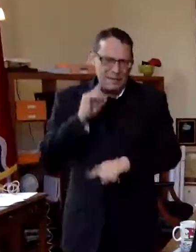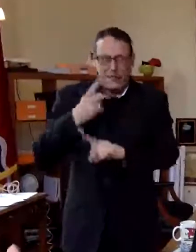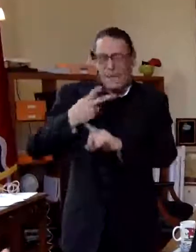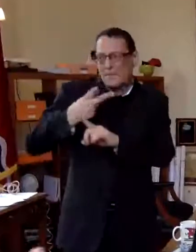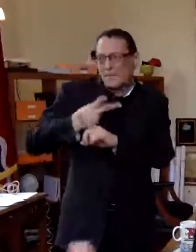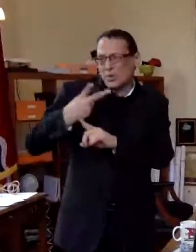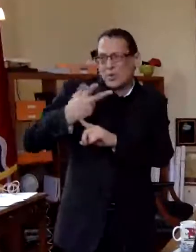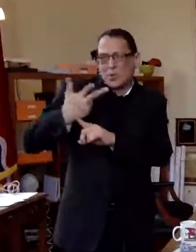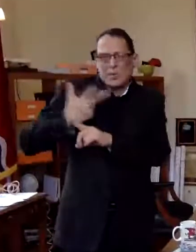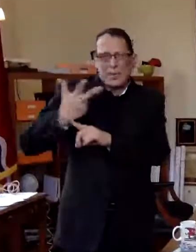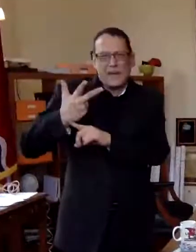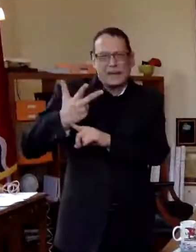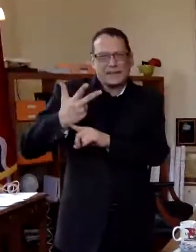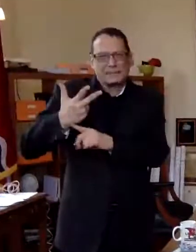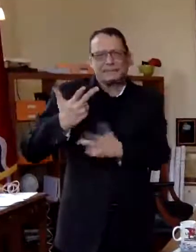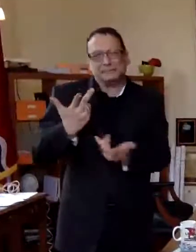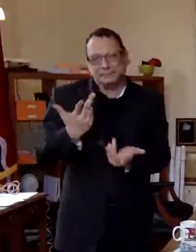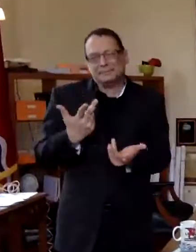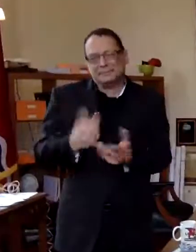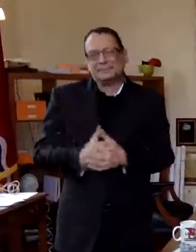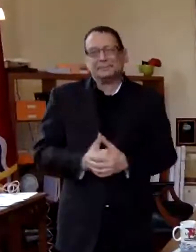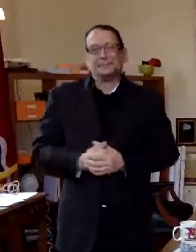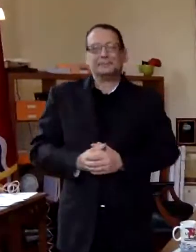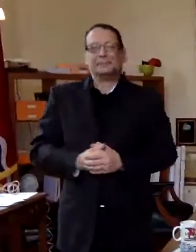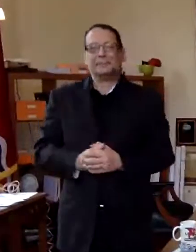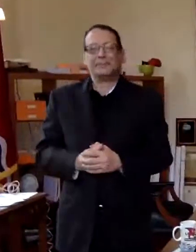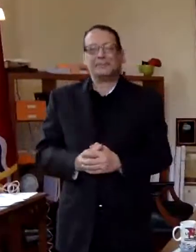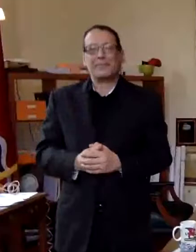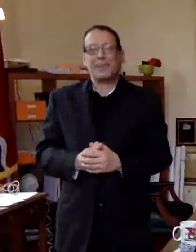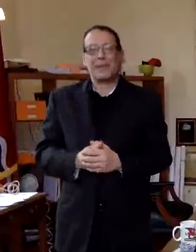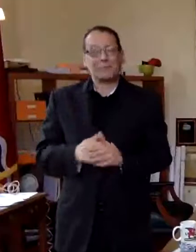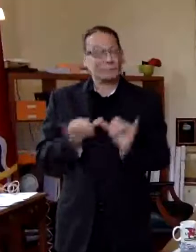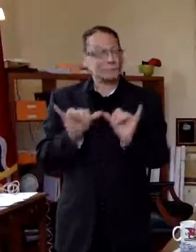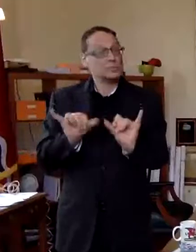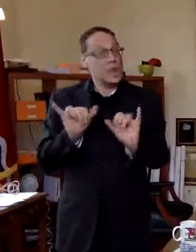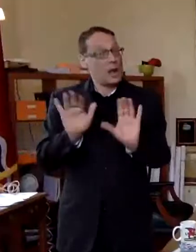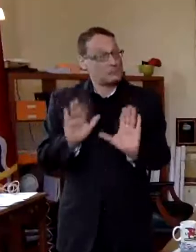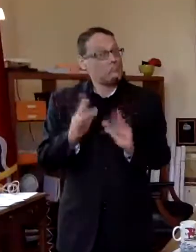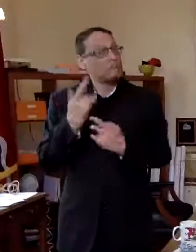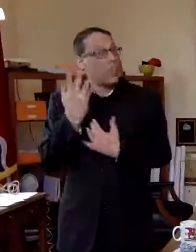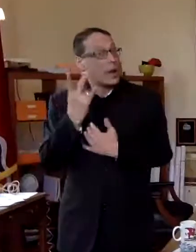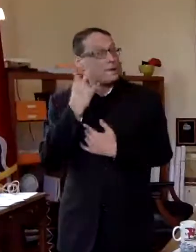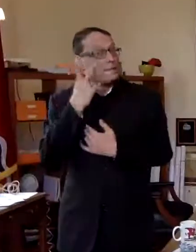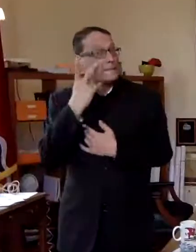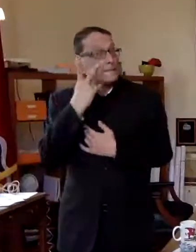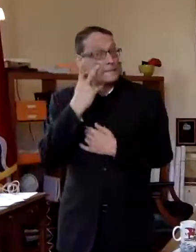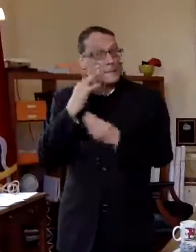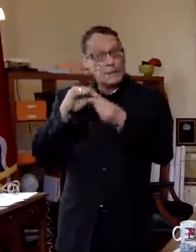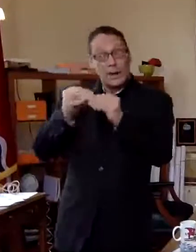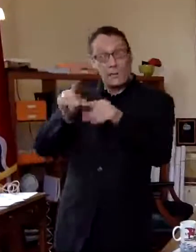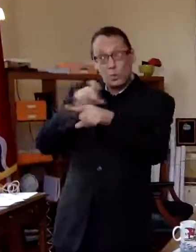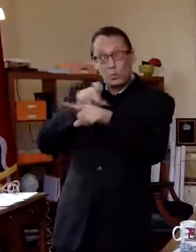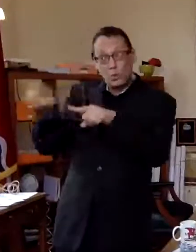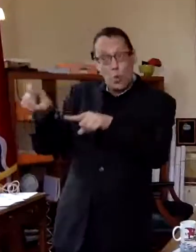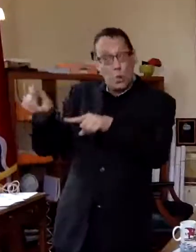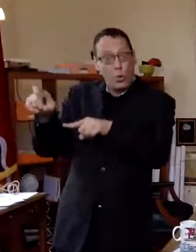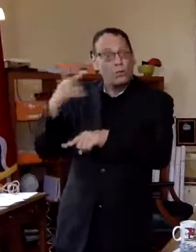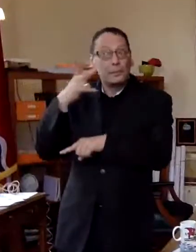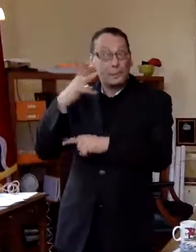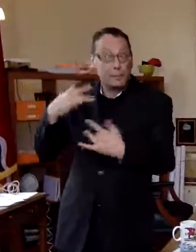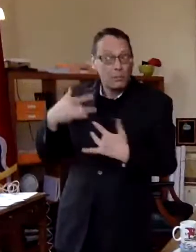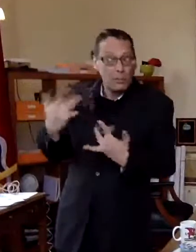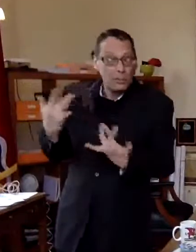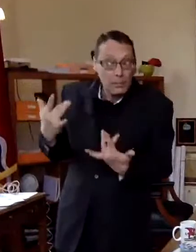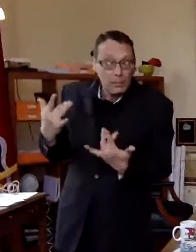something like that i know there's usually a pretty good lead time on those so just stay stay tuned in call the number on the on the summons